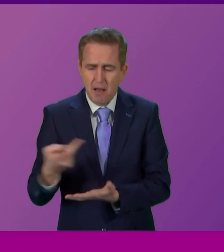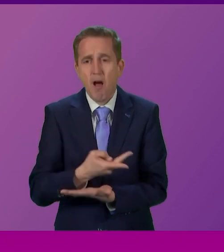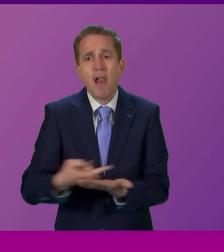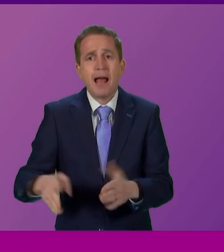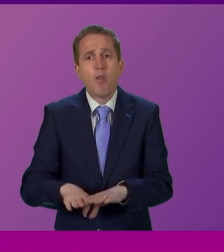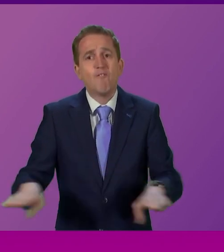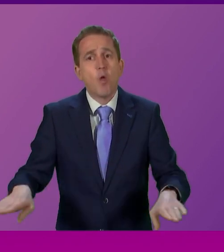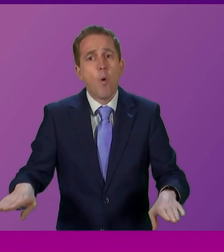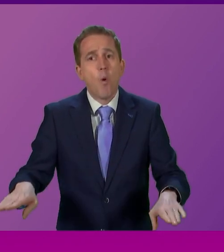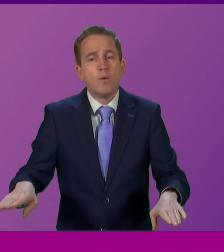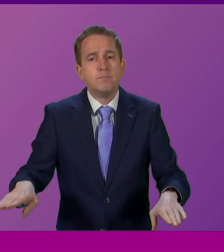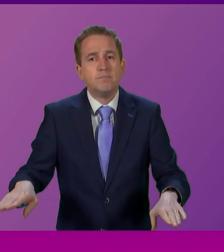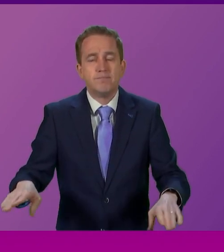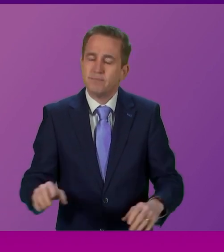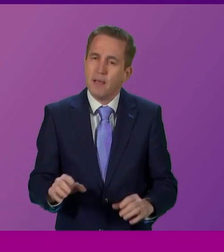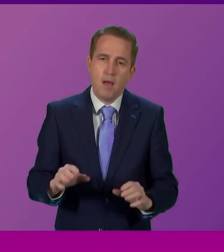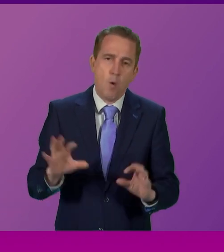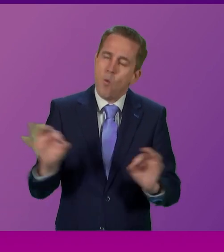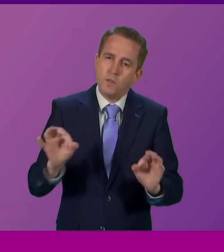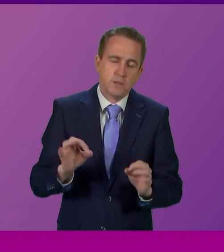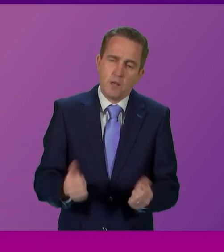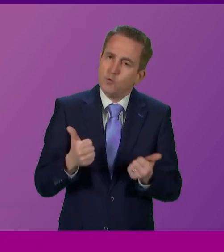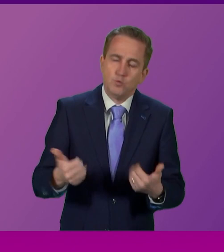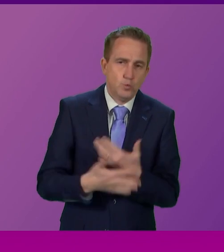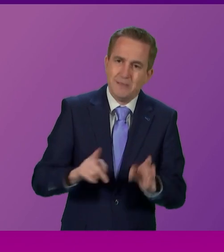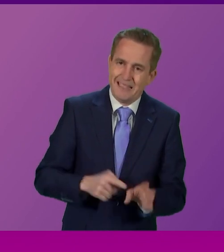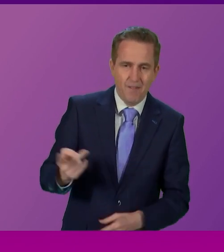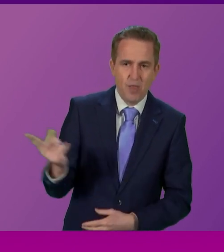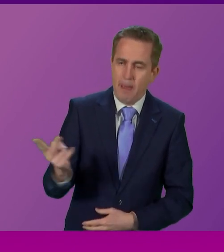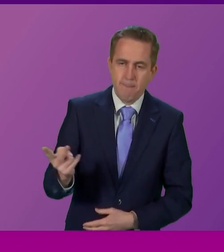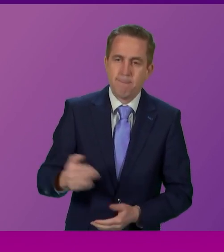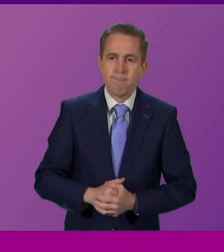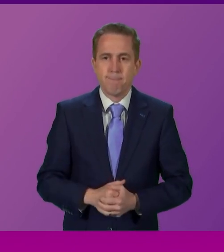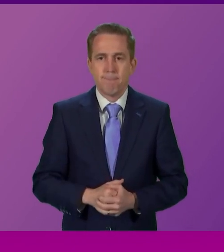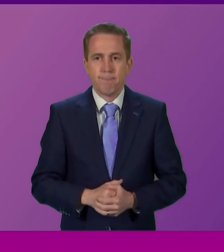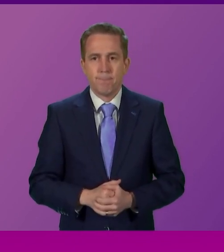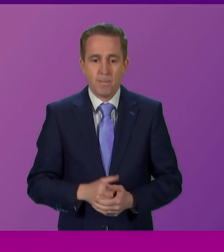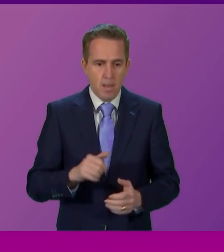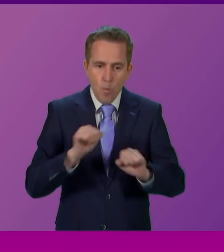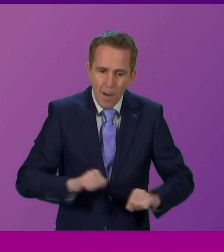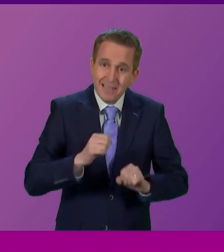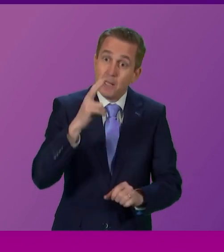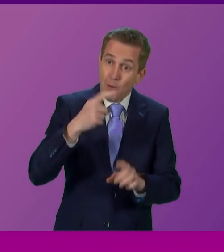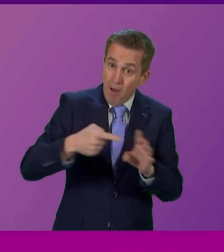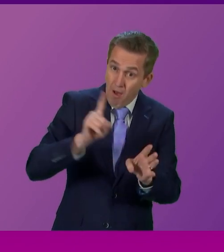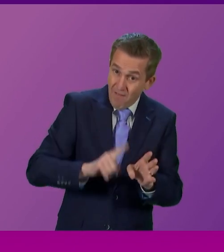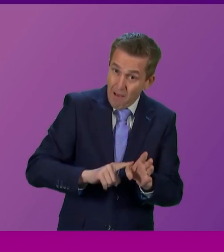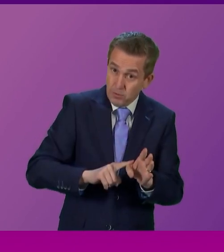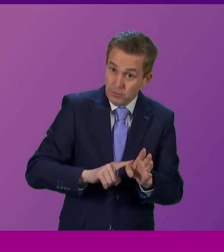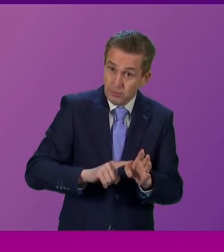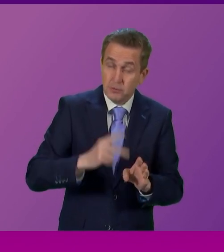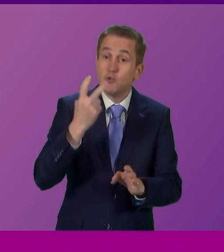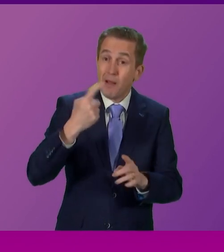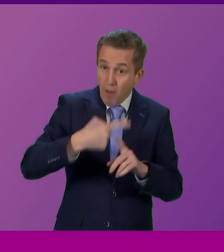floor. It certainly wasn't a happy new year. Twelve and a half hours after the first call, an ambulance finally